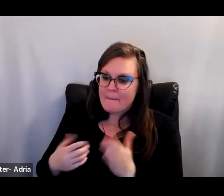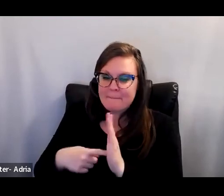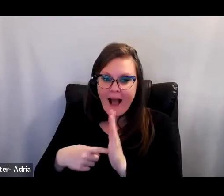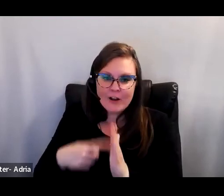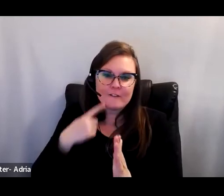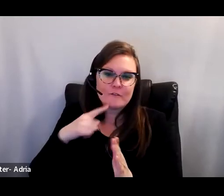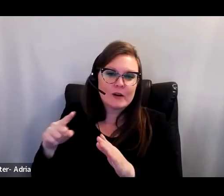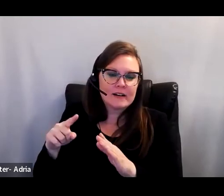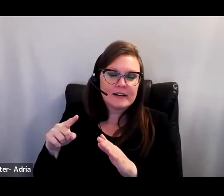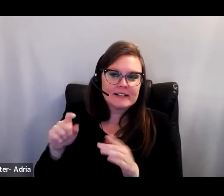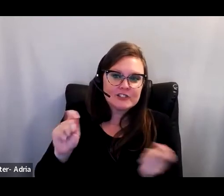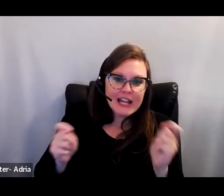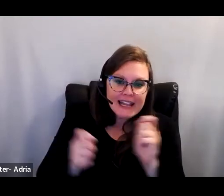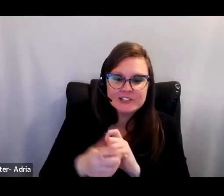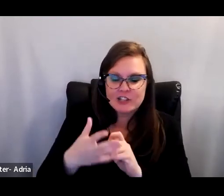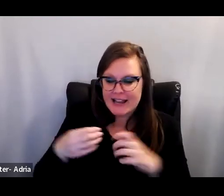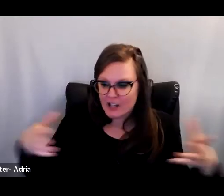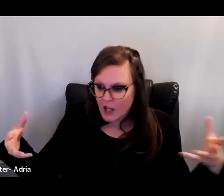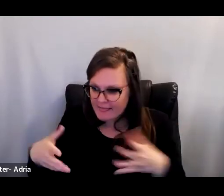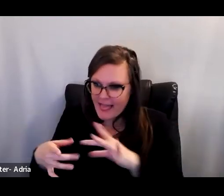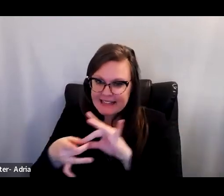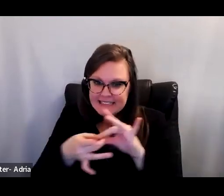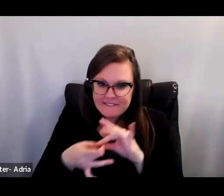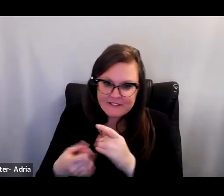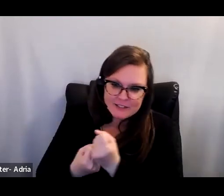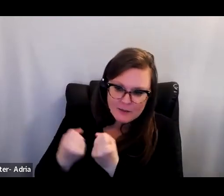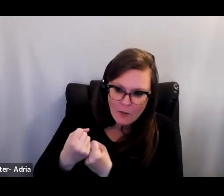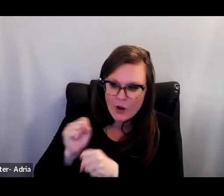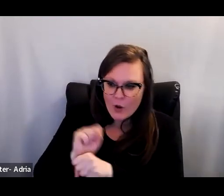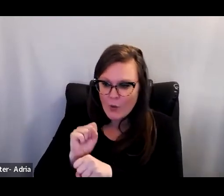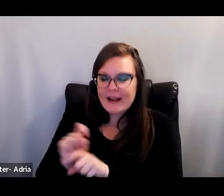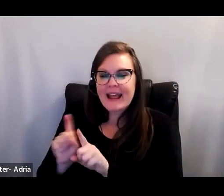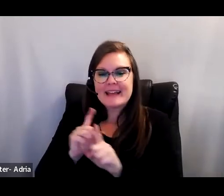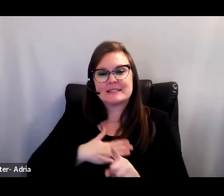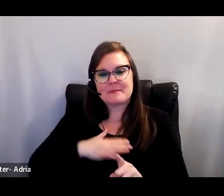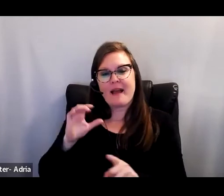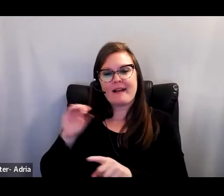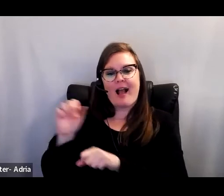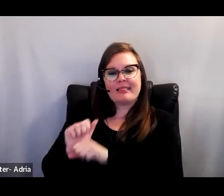for collective transformation as my colleagues and I discussed in a session this morning.